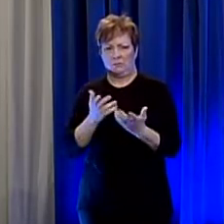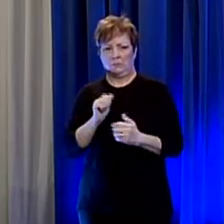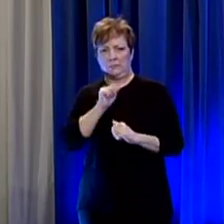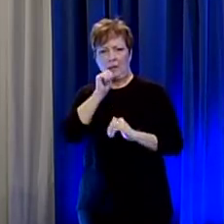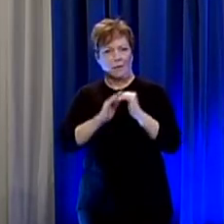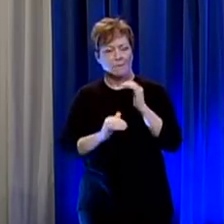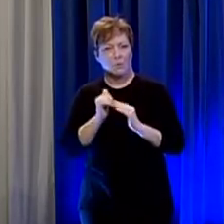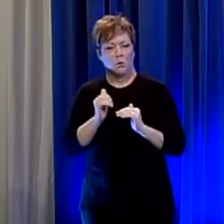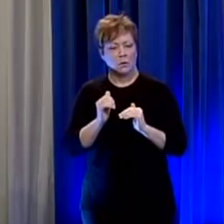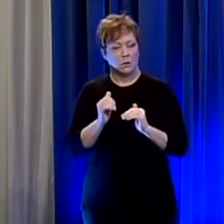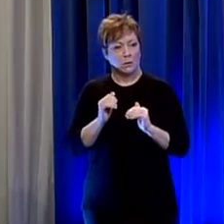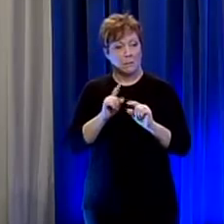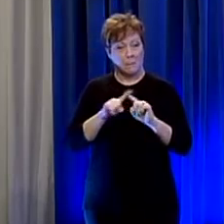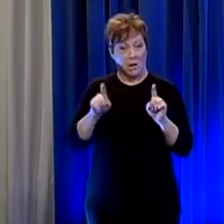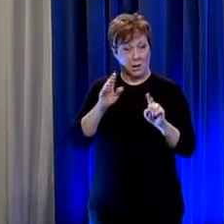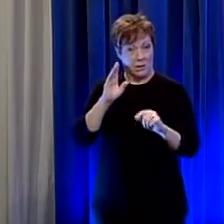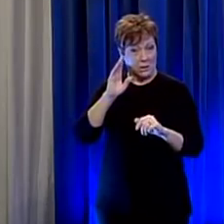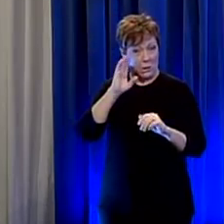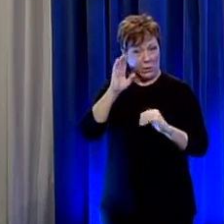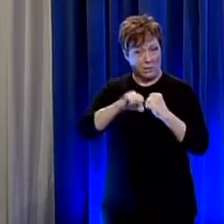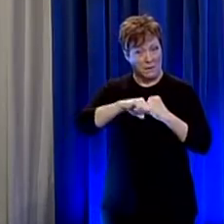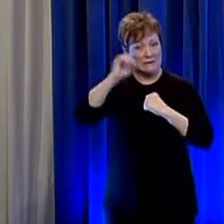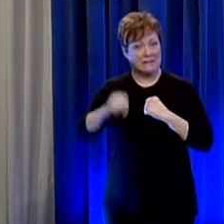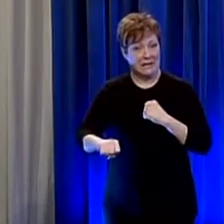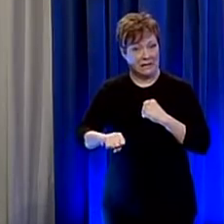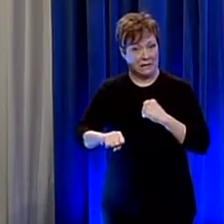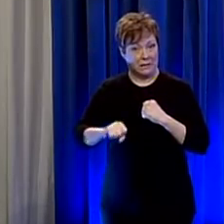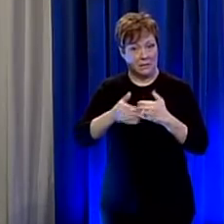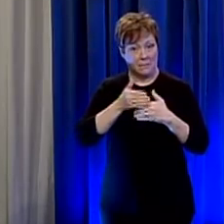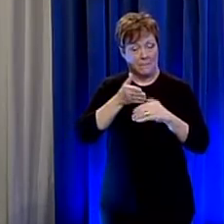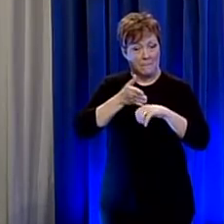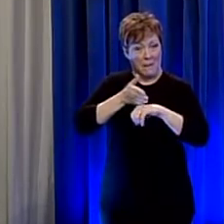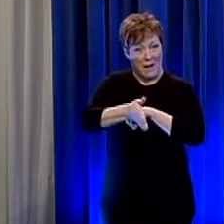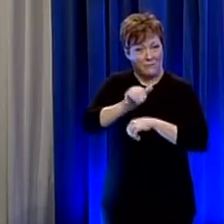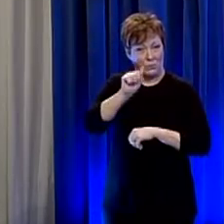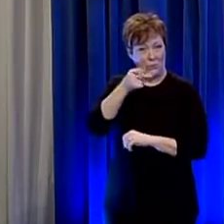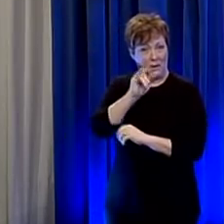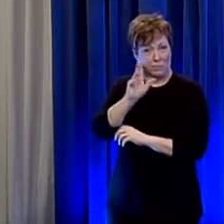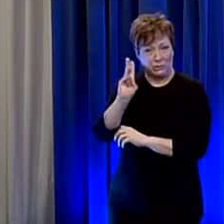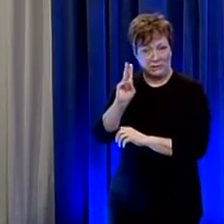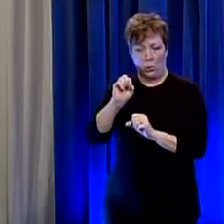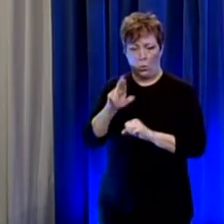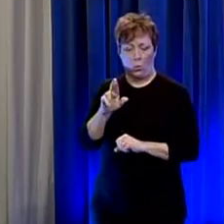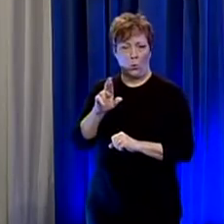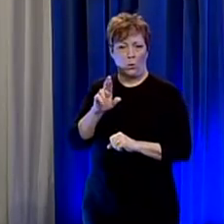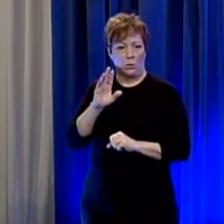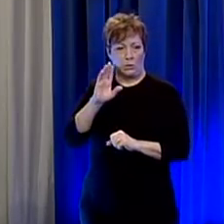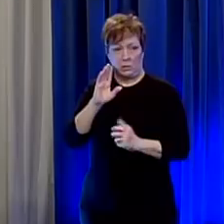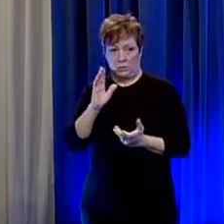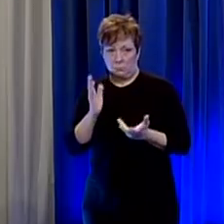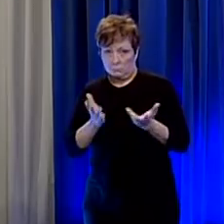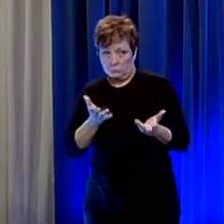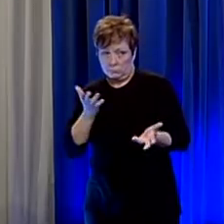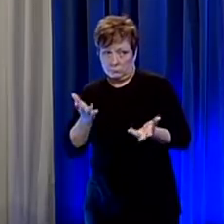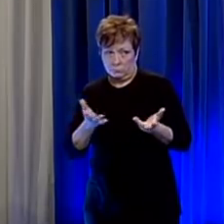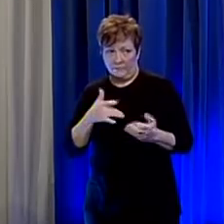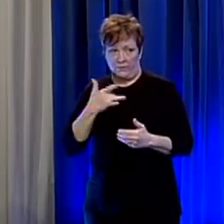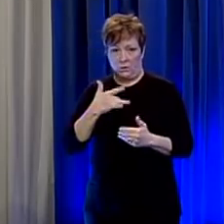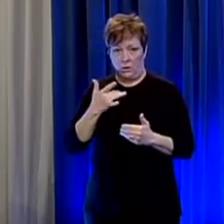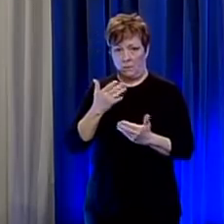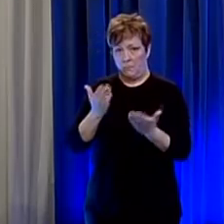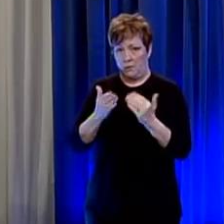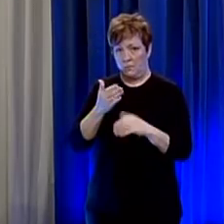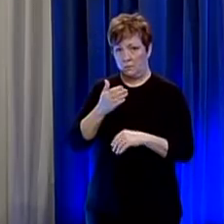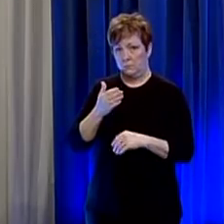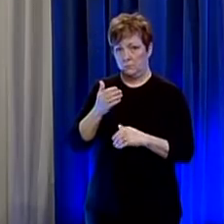but are we looking at maybe extending this past that april 6 deadline or are we moving closer to um i guess ending